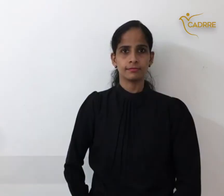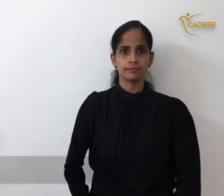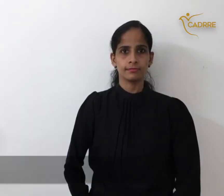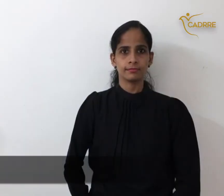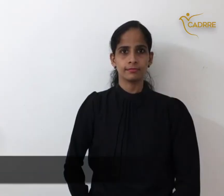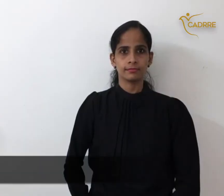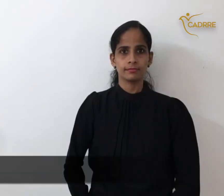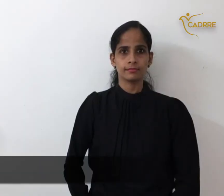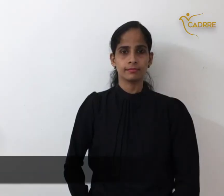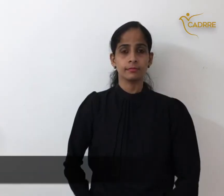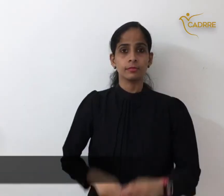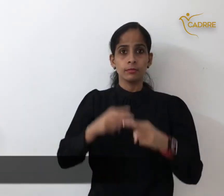egg